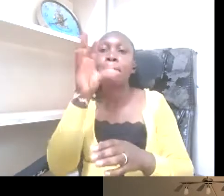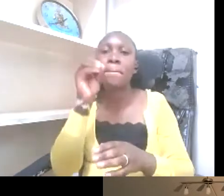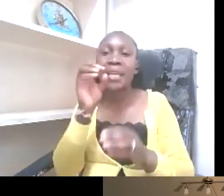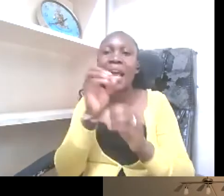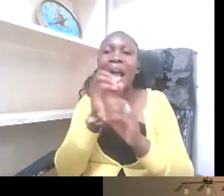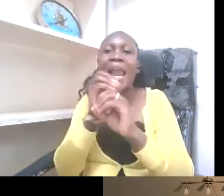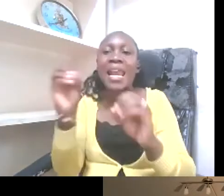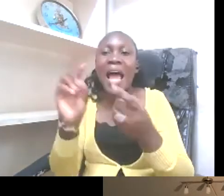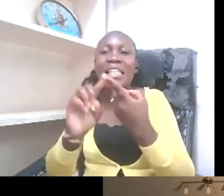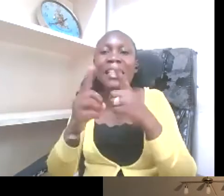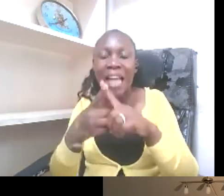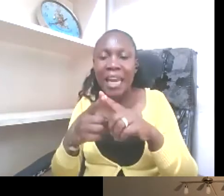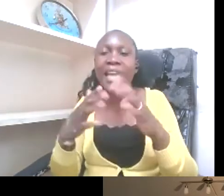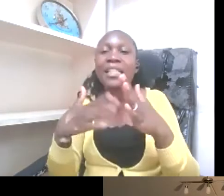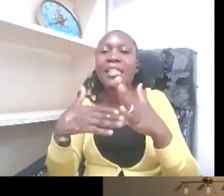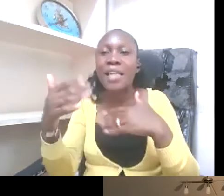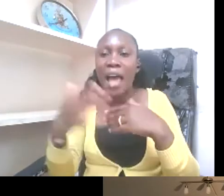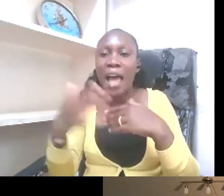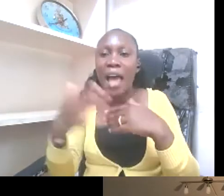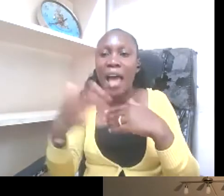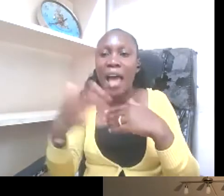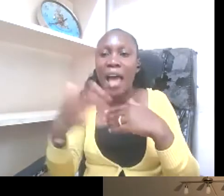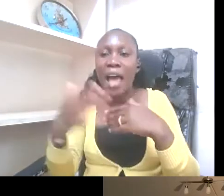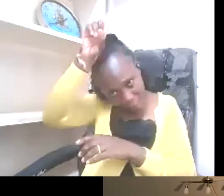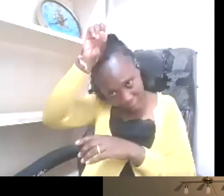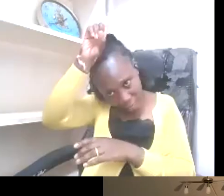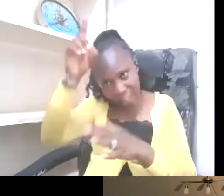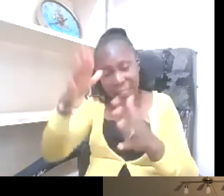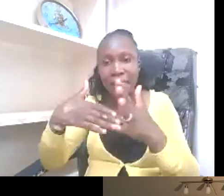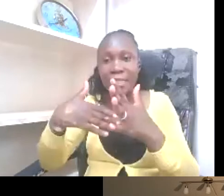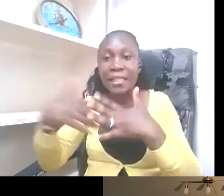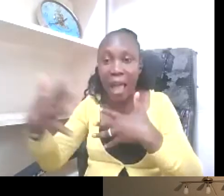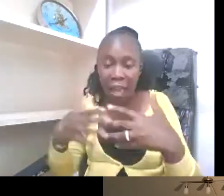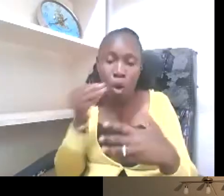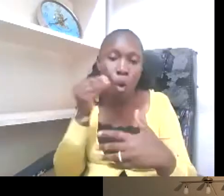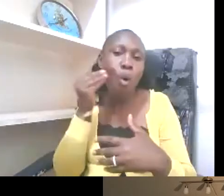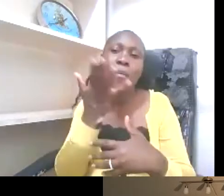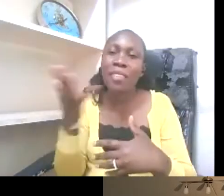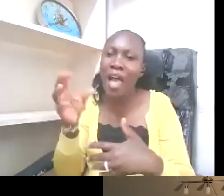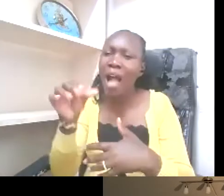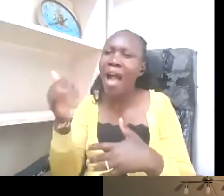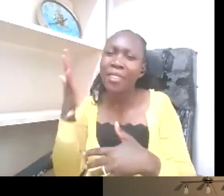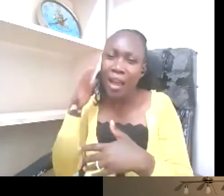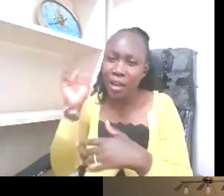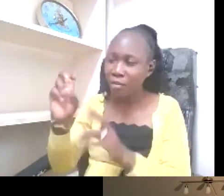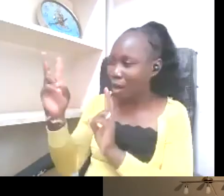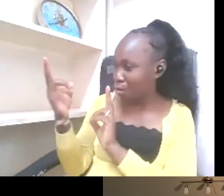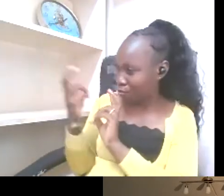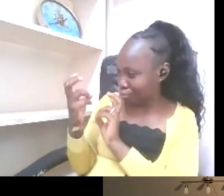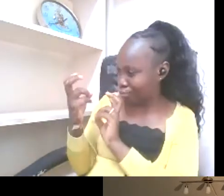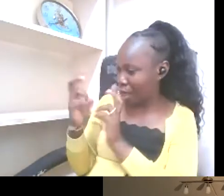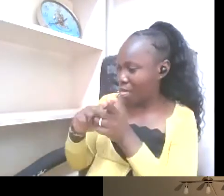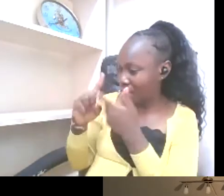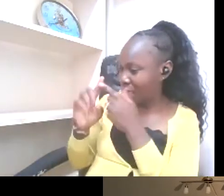signs that are invented at home, and deaf, fellow deaf people can interpret to a